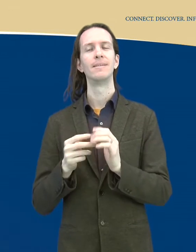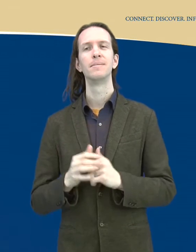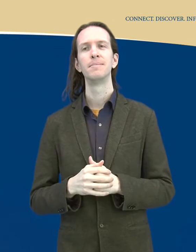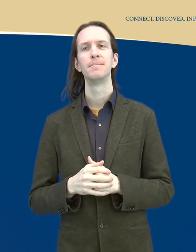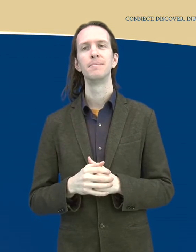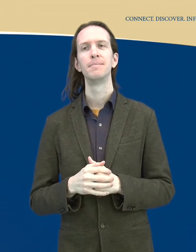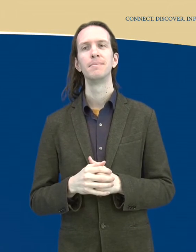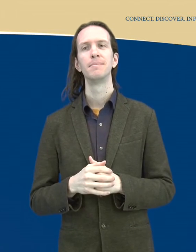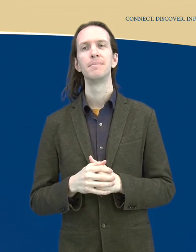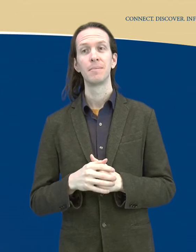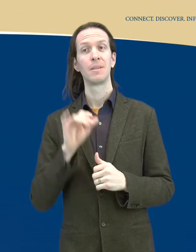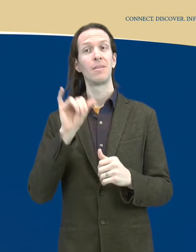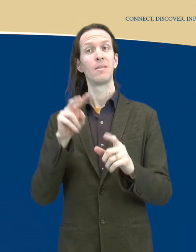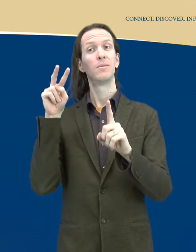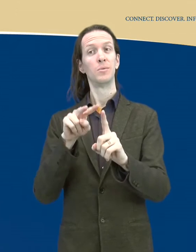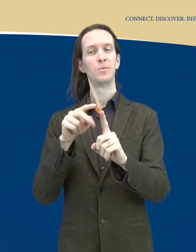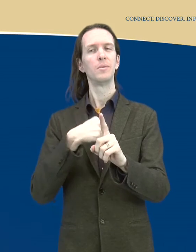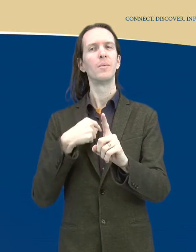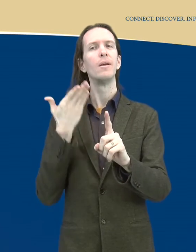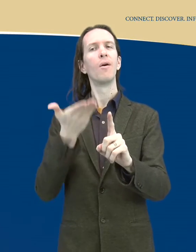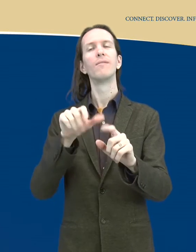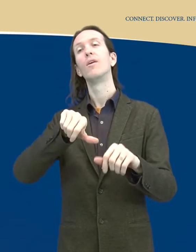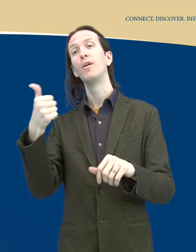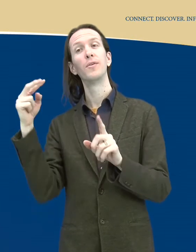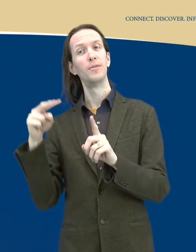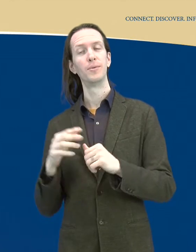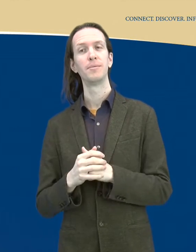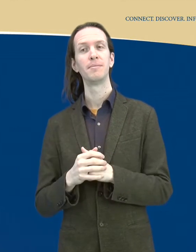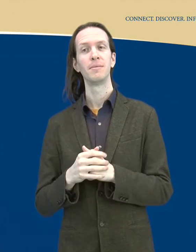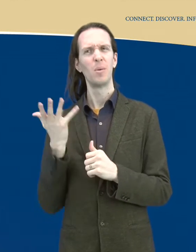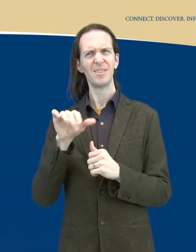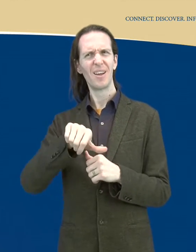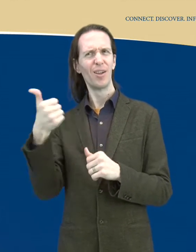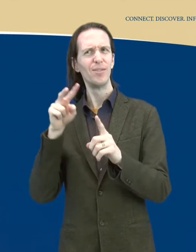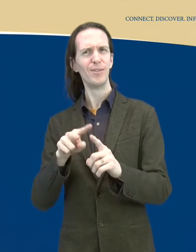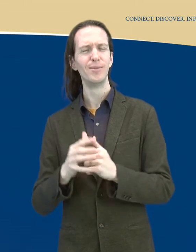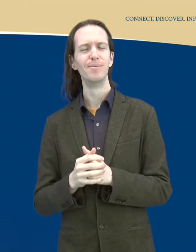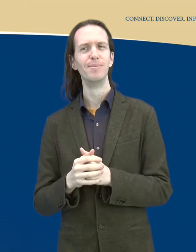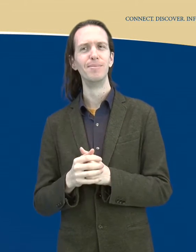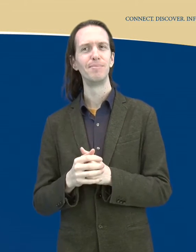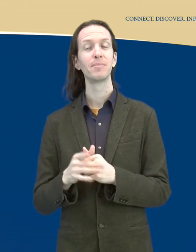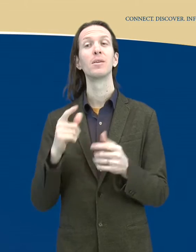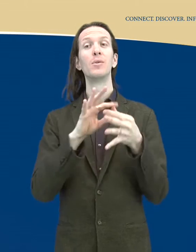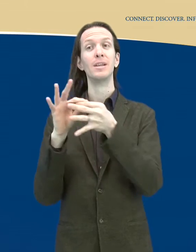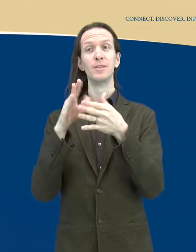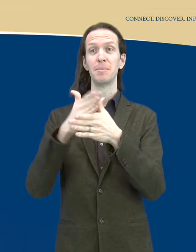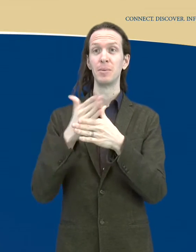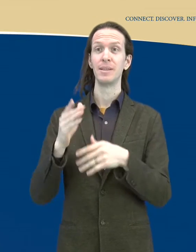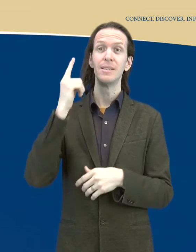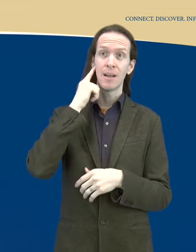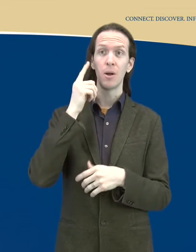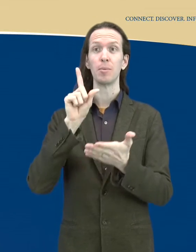link for early reading success is not between segmental sounds and print. Instead, the human